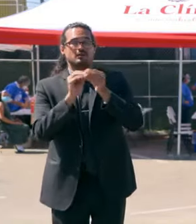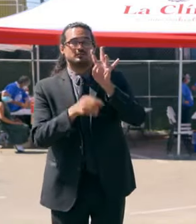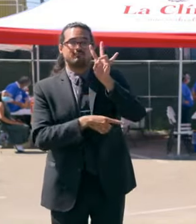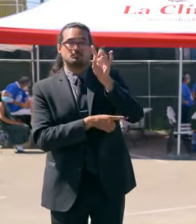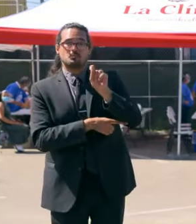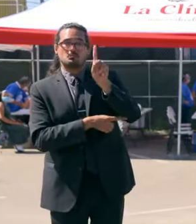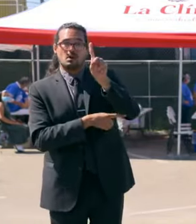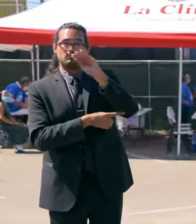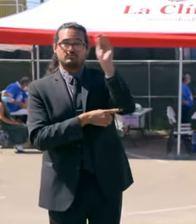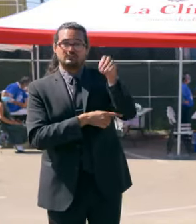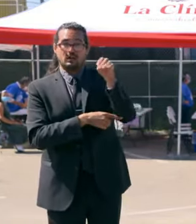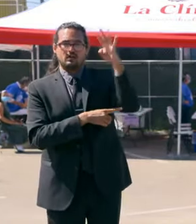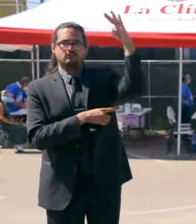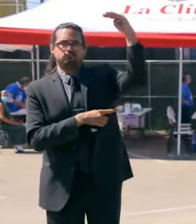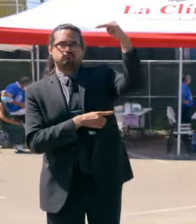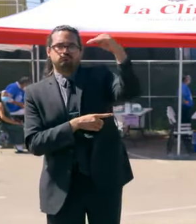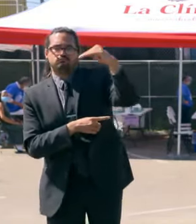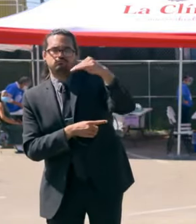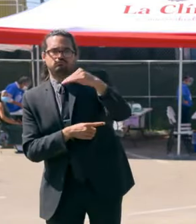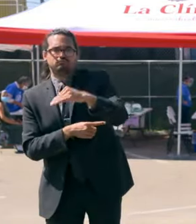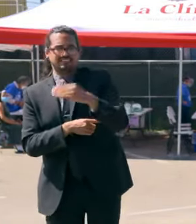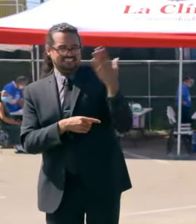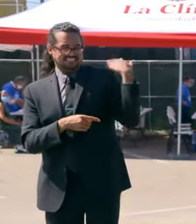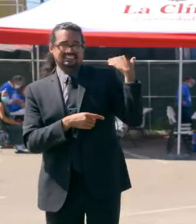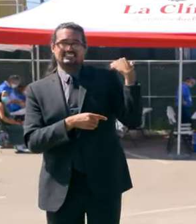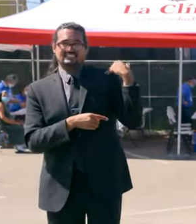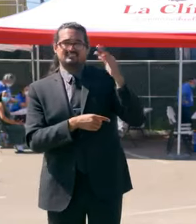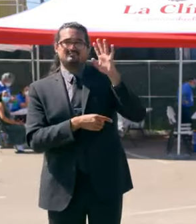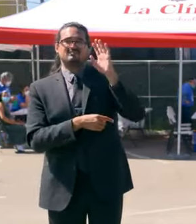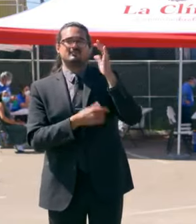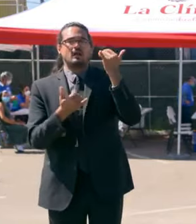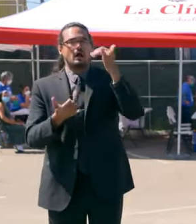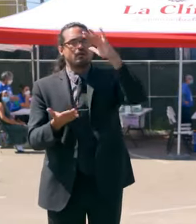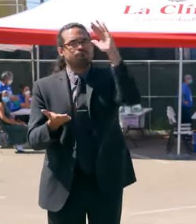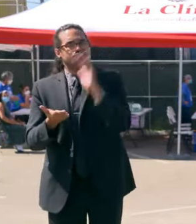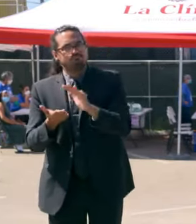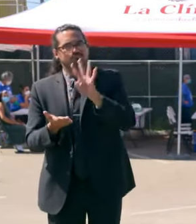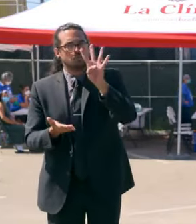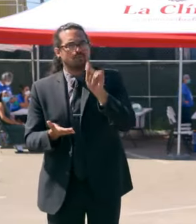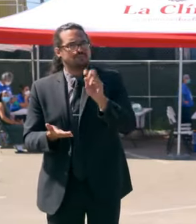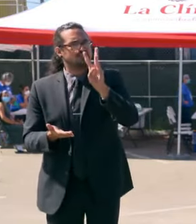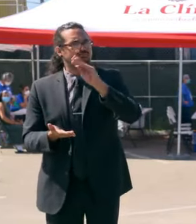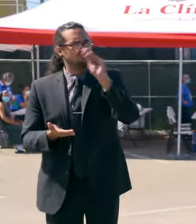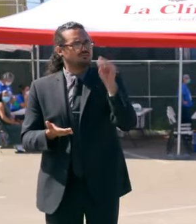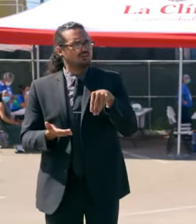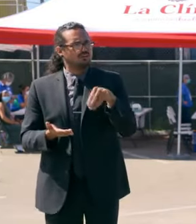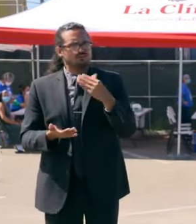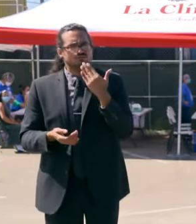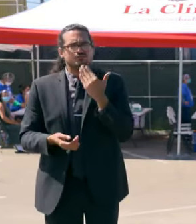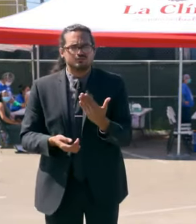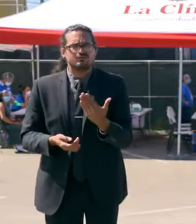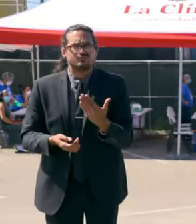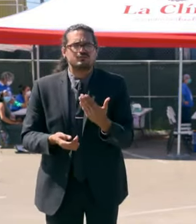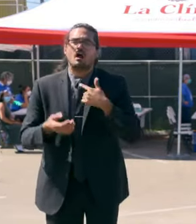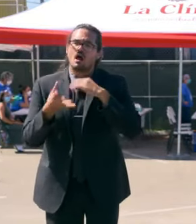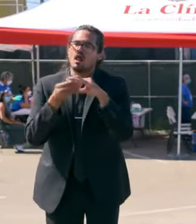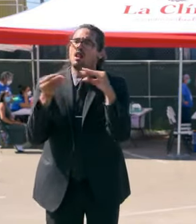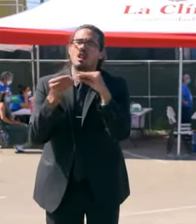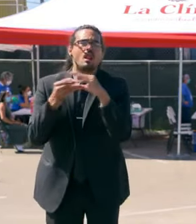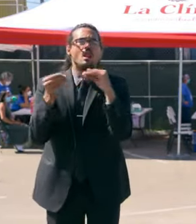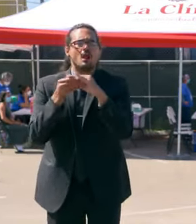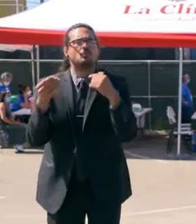just a few weeks ago, now down to 4.6%. It's a long-winded way of saying this, thank you, thank you,